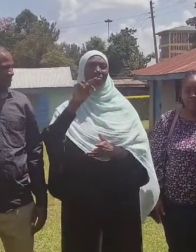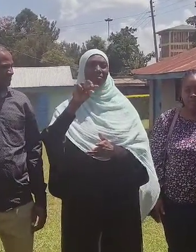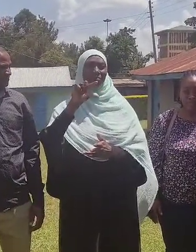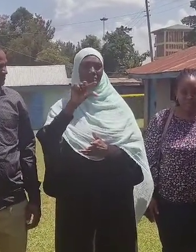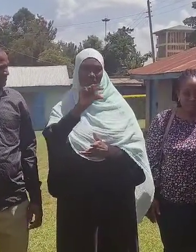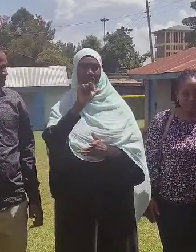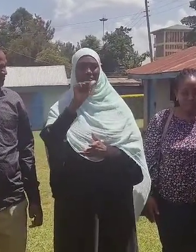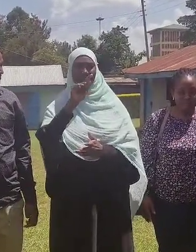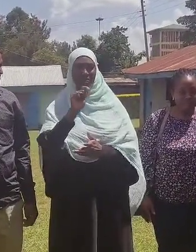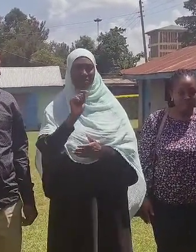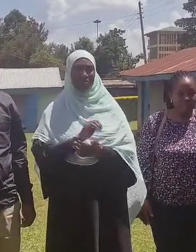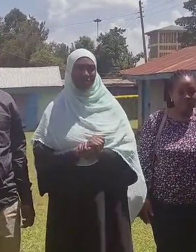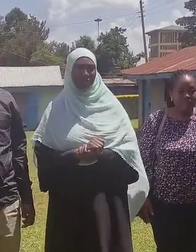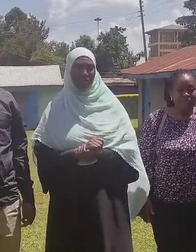Hello, my name is Susan Bishop.